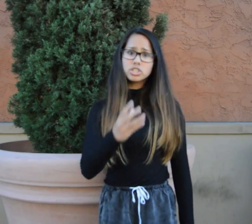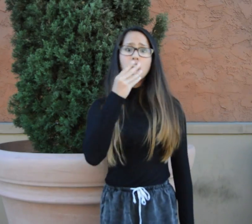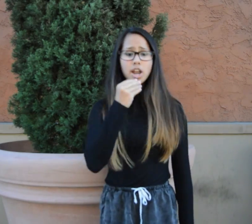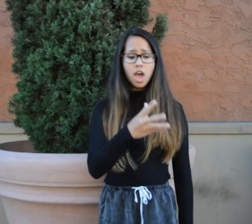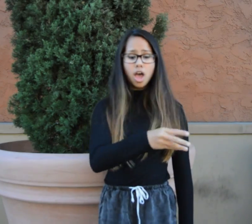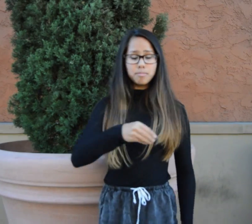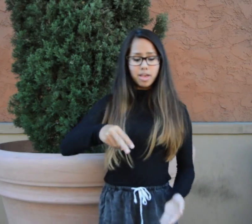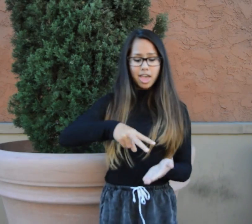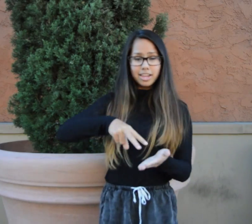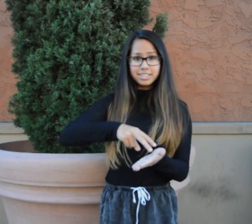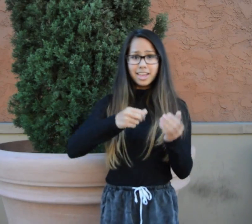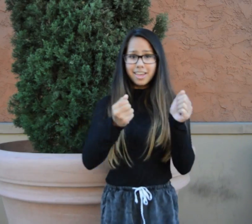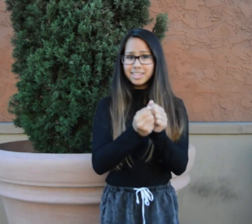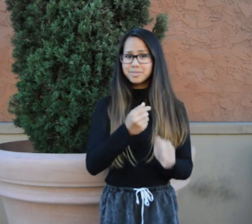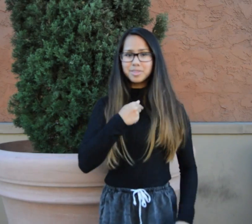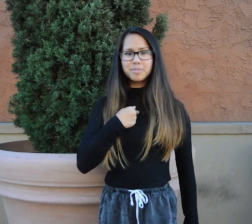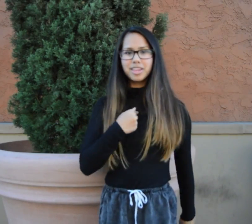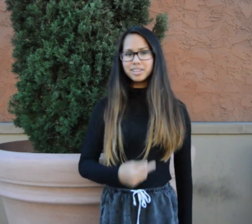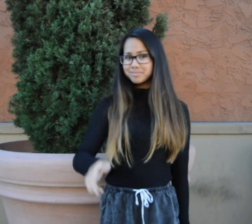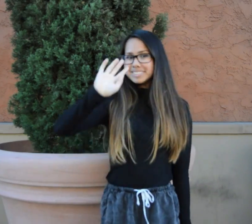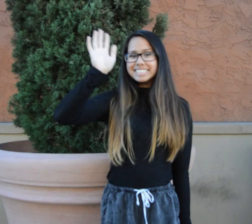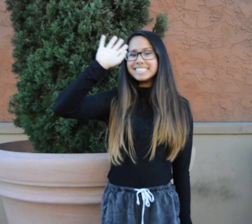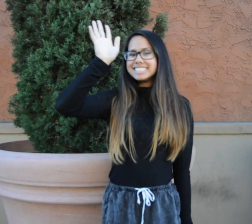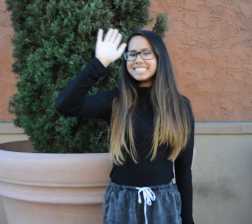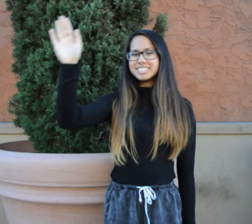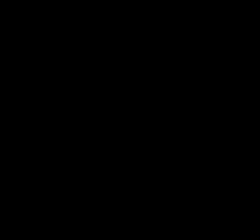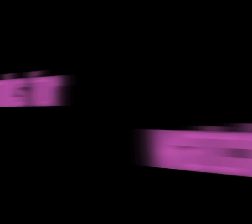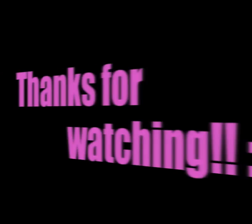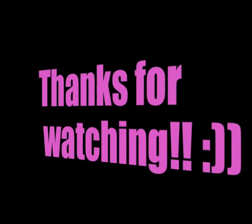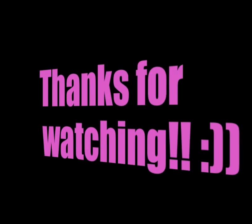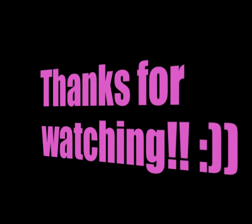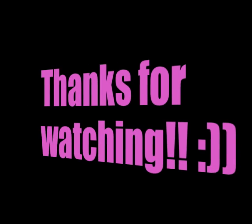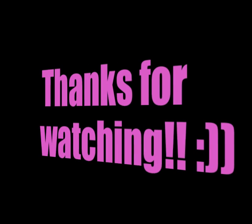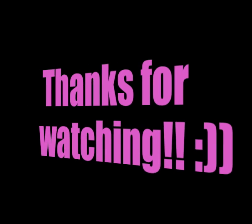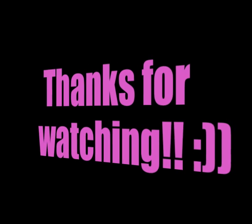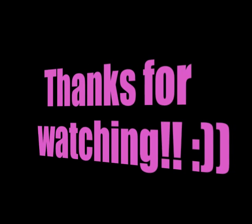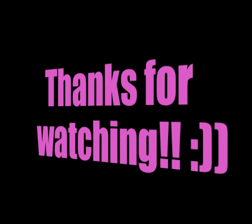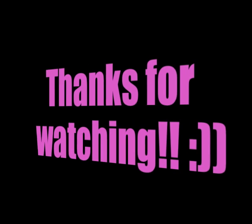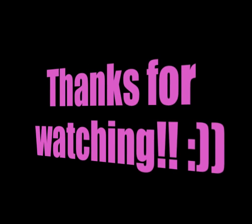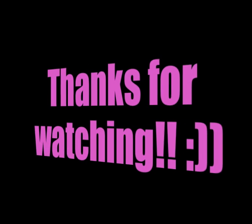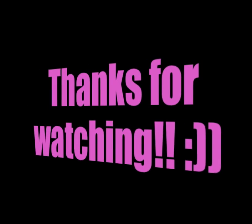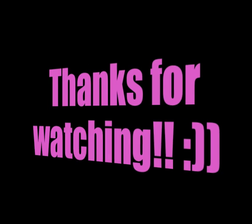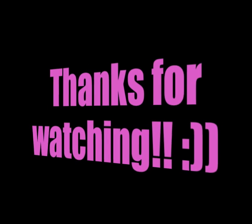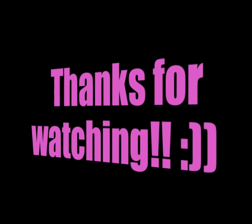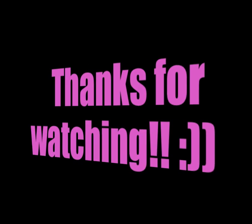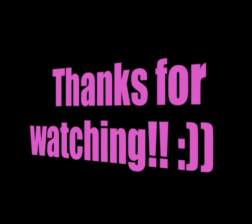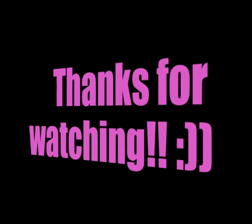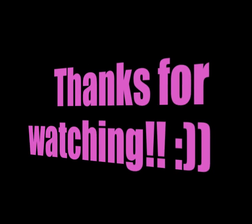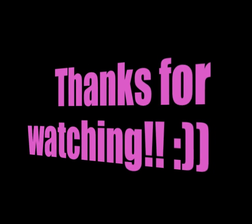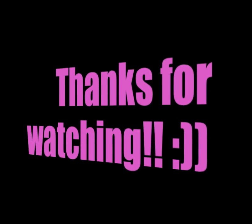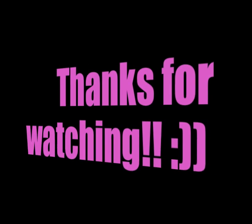Shout out and dance with me ooh Outro Outro Outro